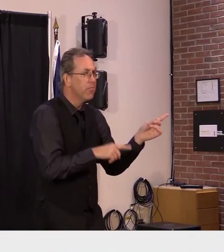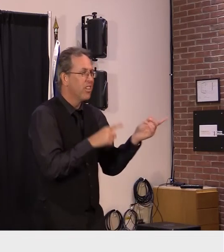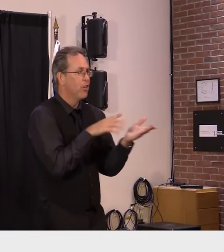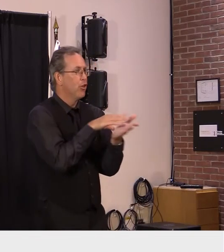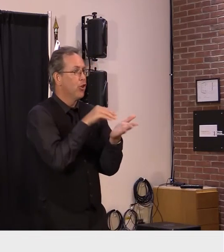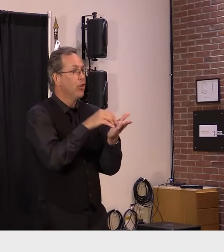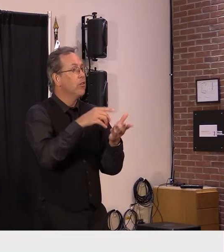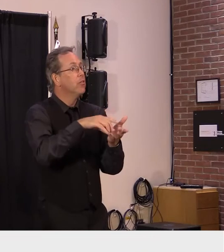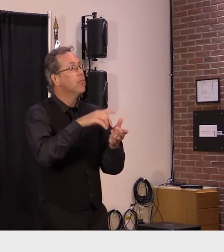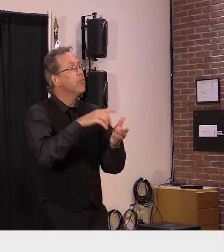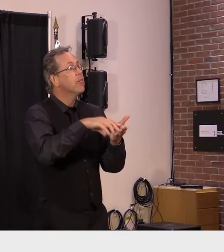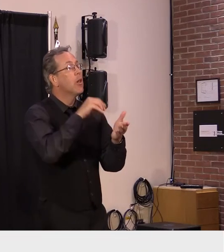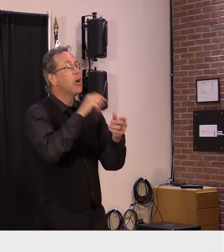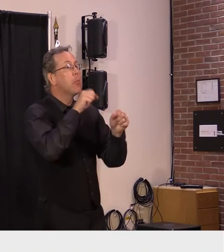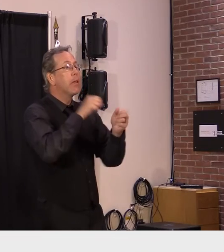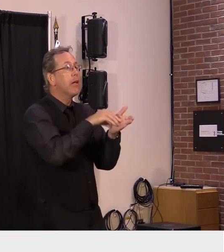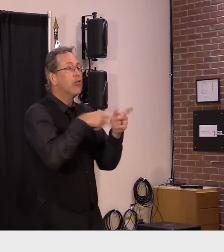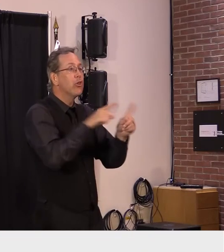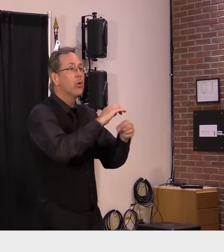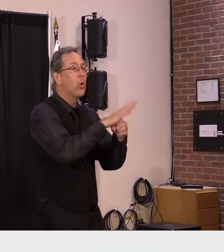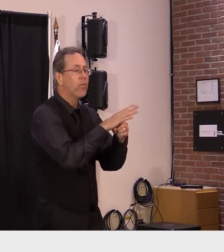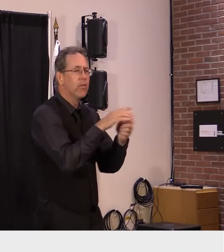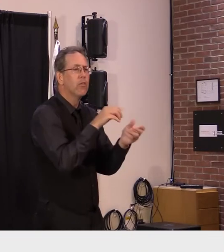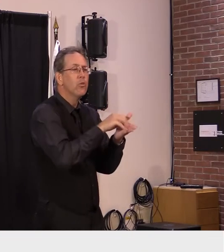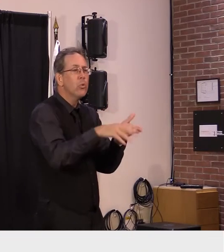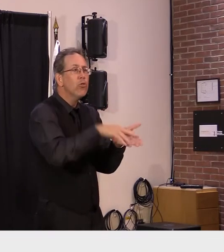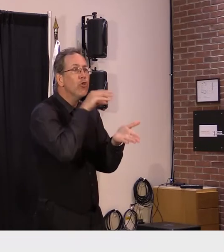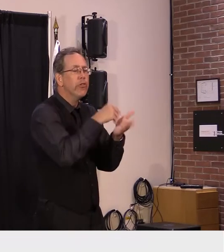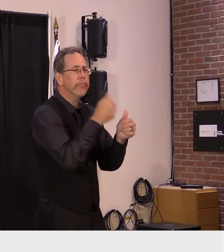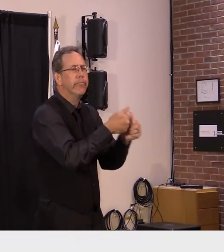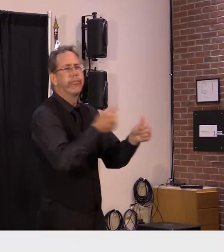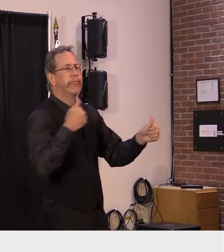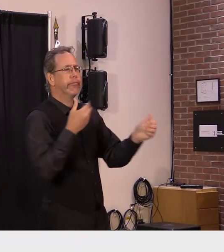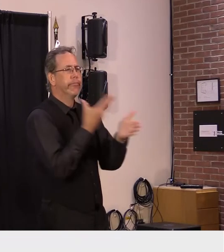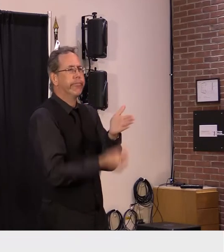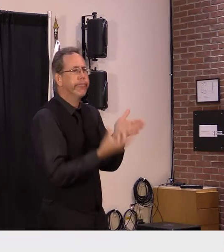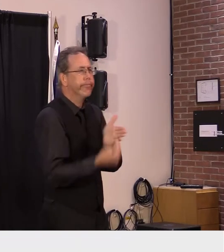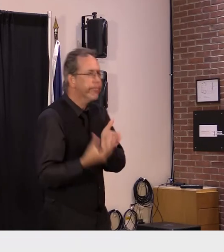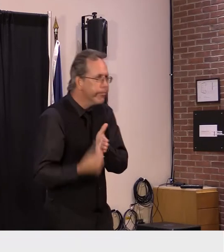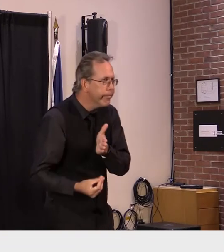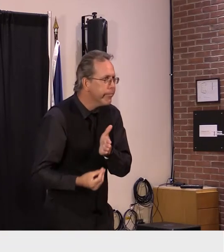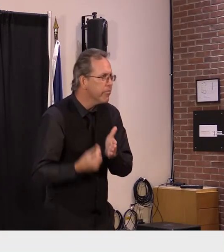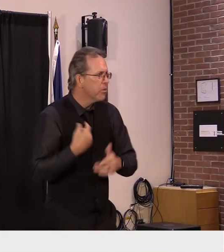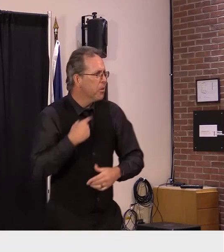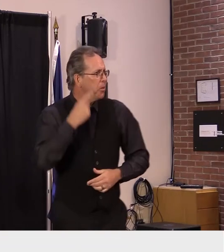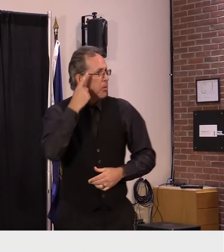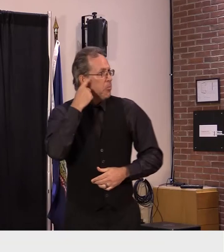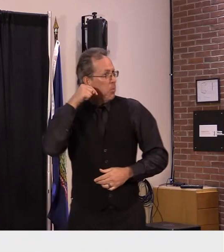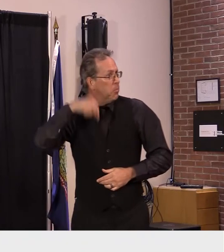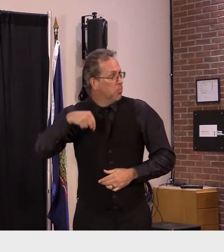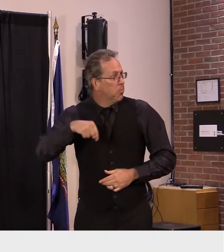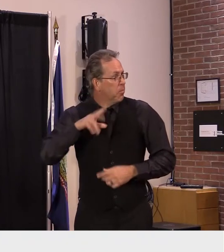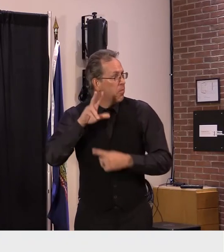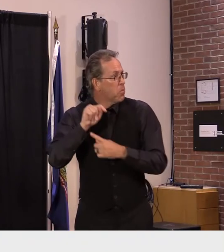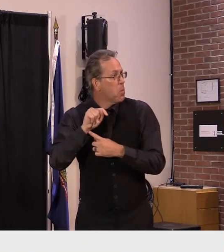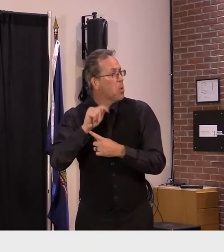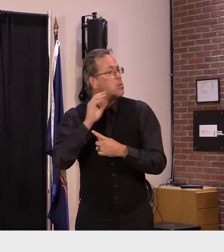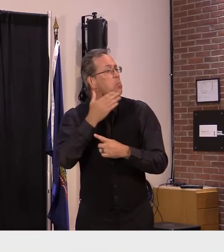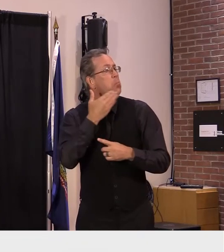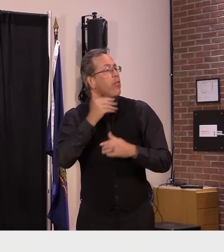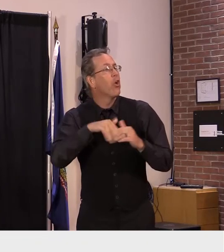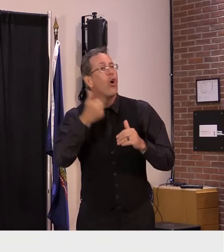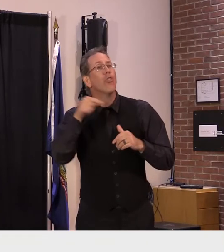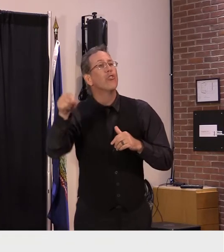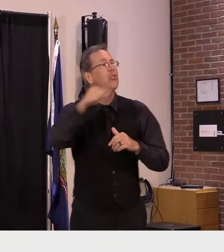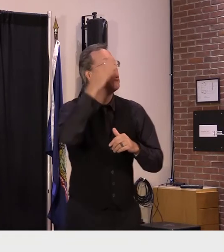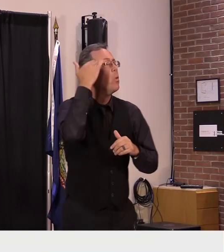pandemic um i suspect vermont's um how vermont ranks and that is probably not as bad as other states because we weren't as